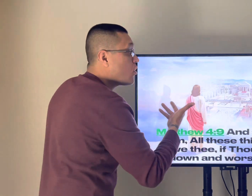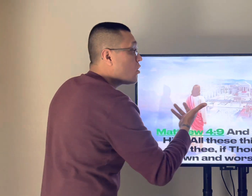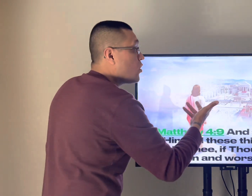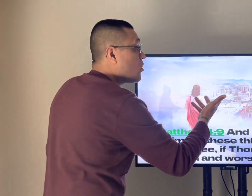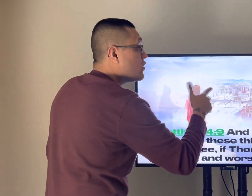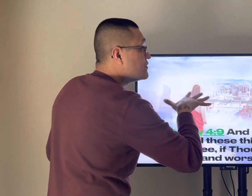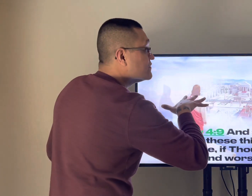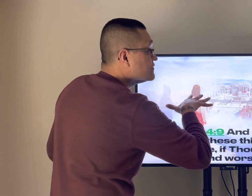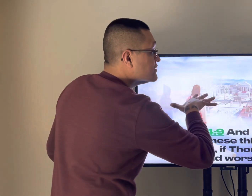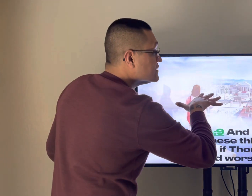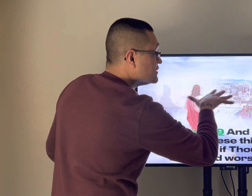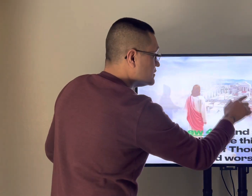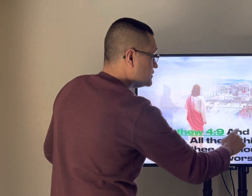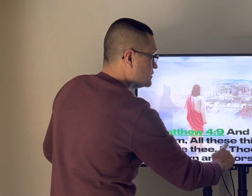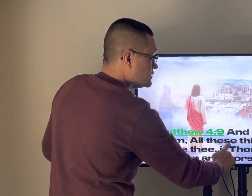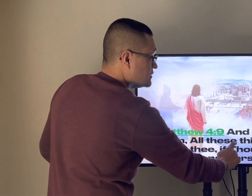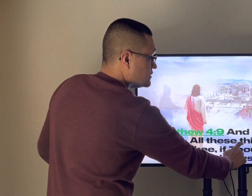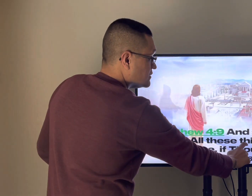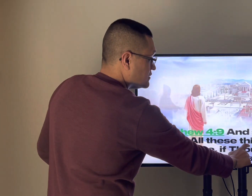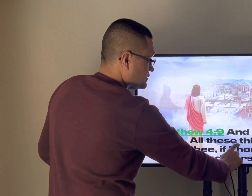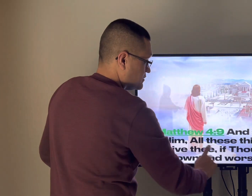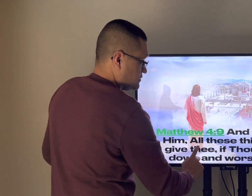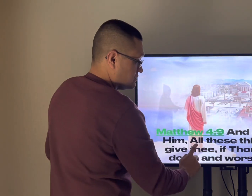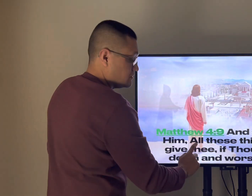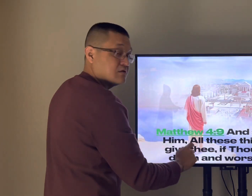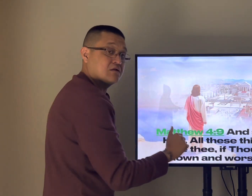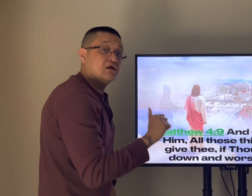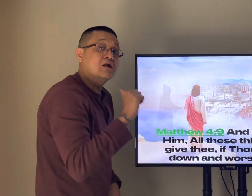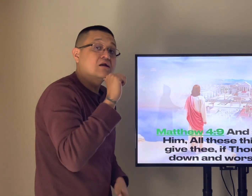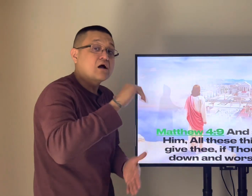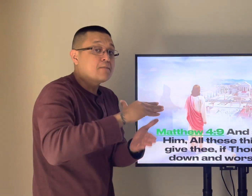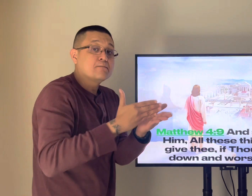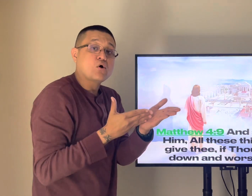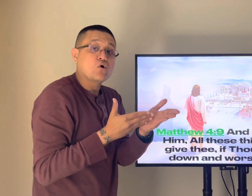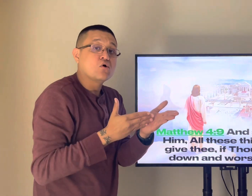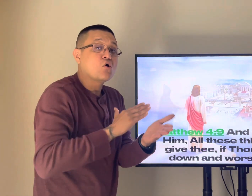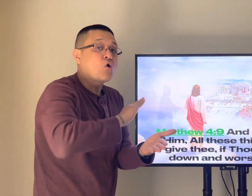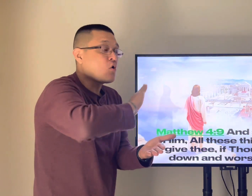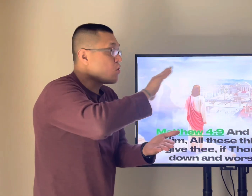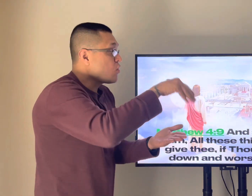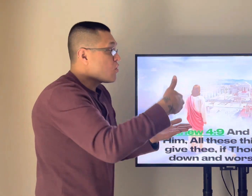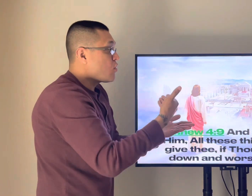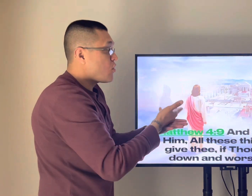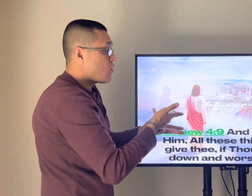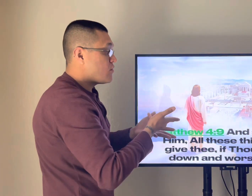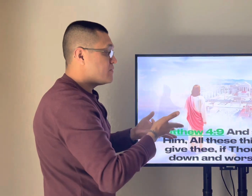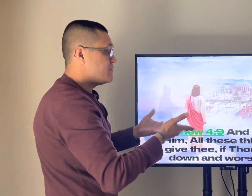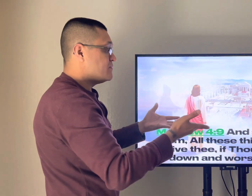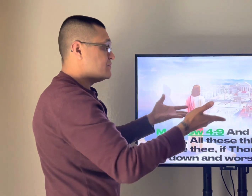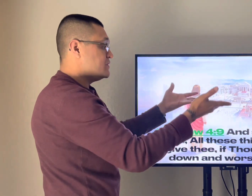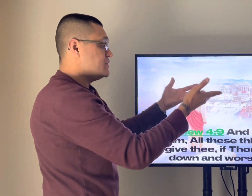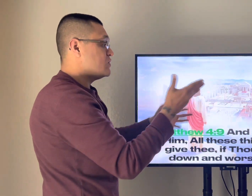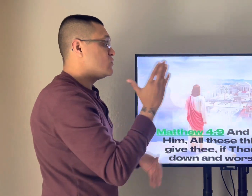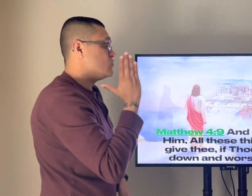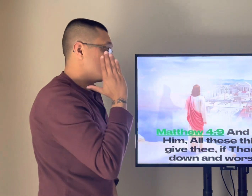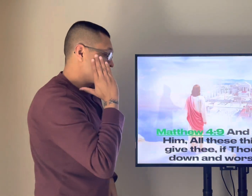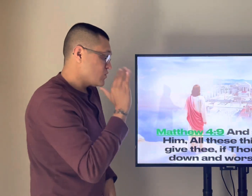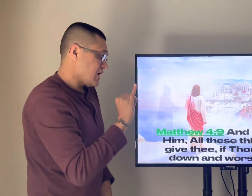and he saith unto him all these things not part but all these things